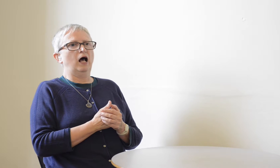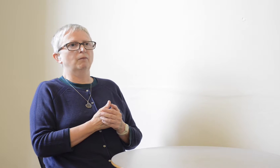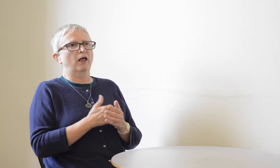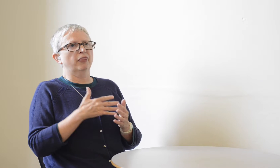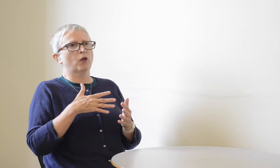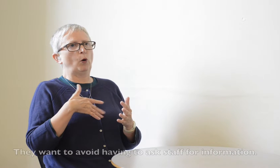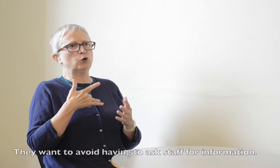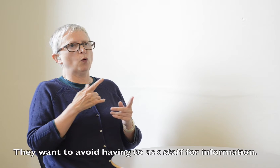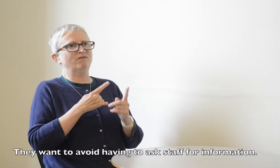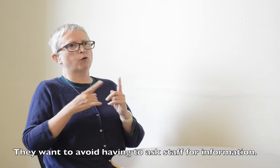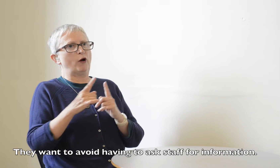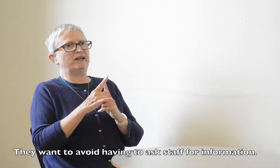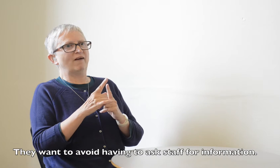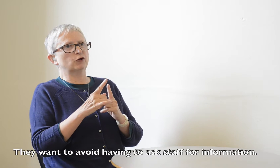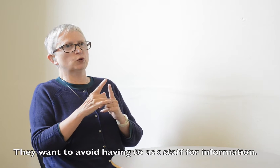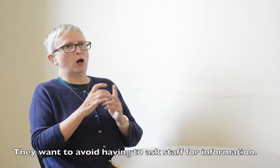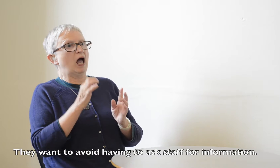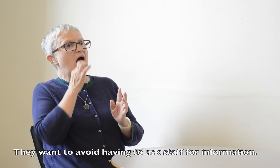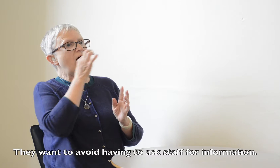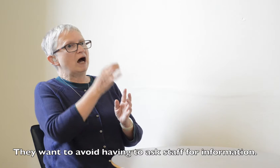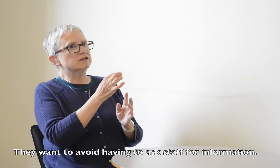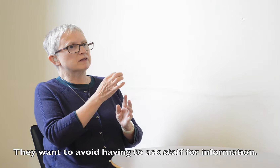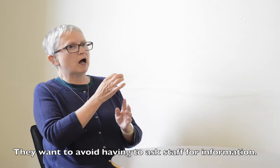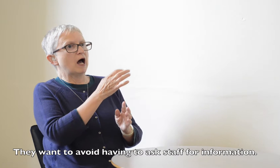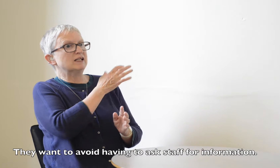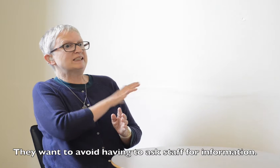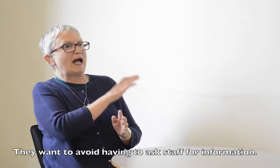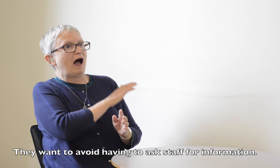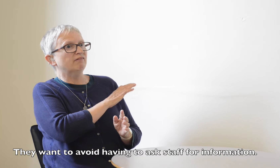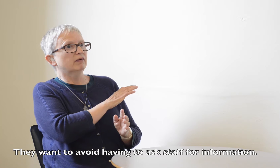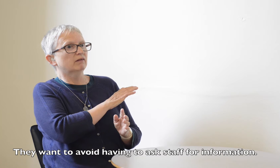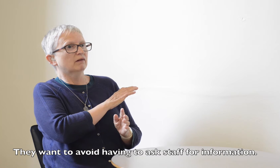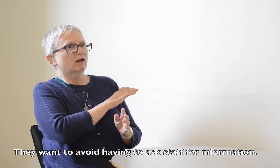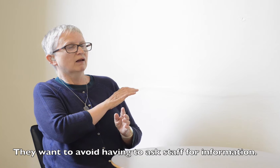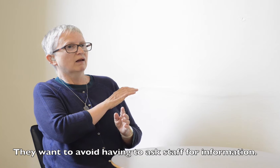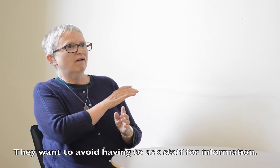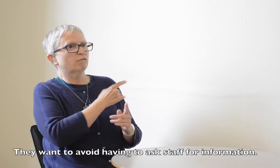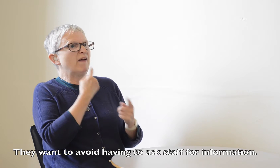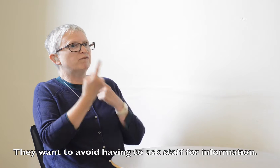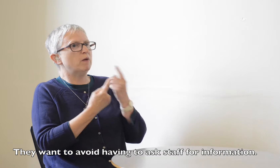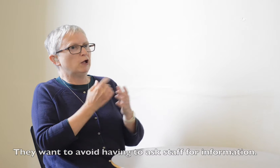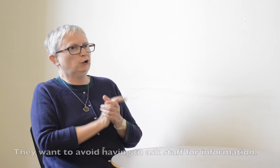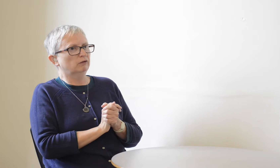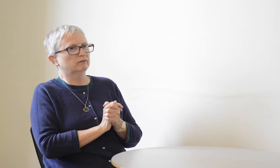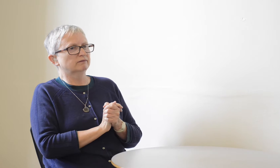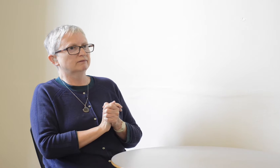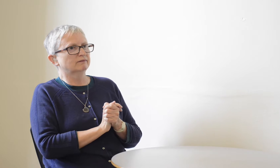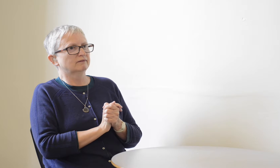they want to avoid having to act as a stand, but it's the moment they to